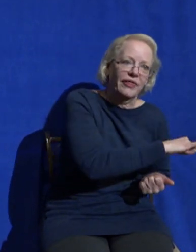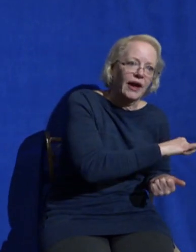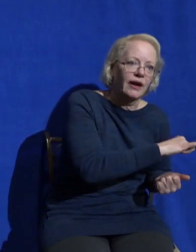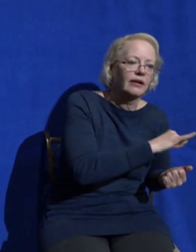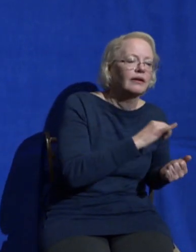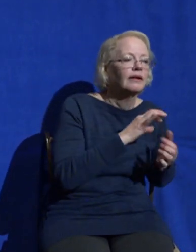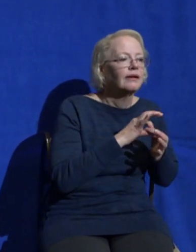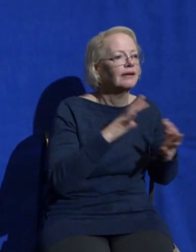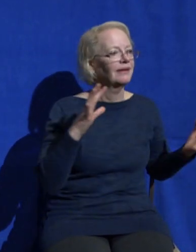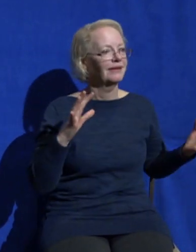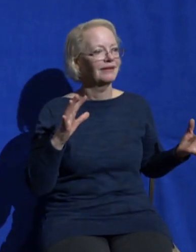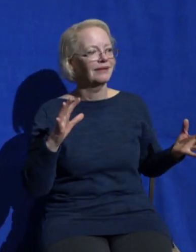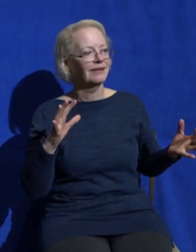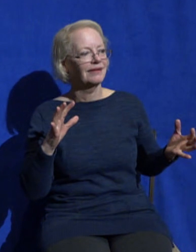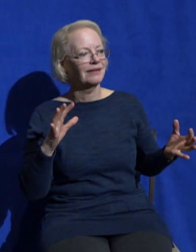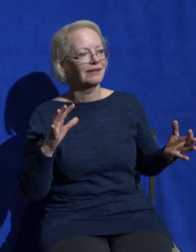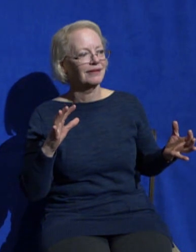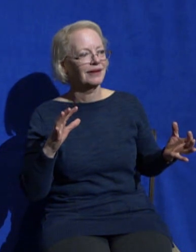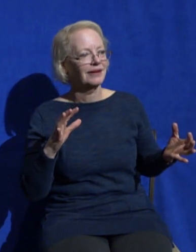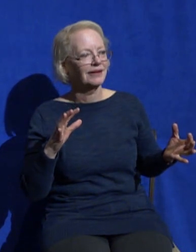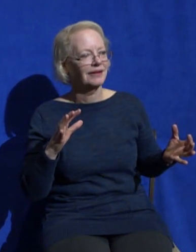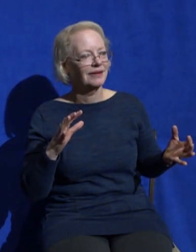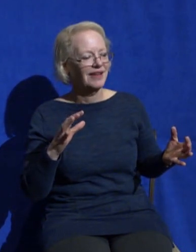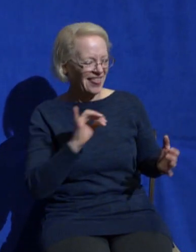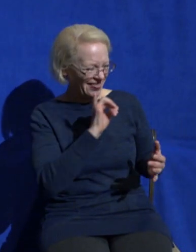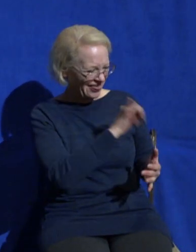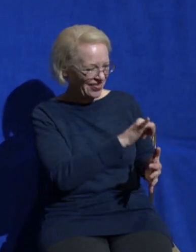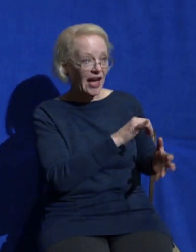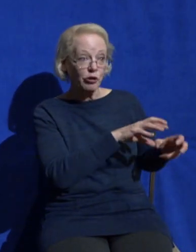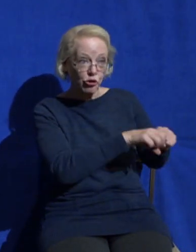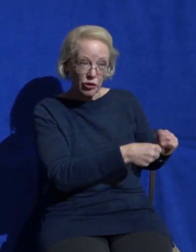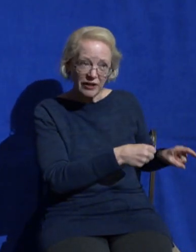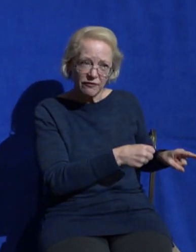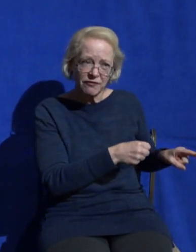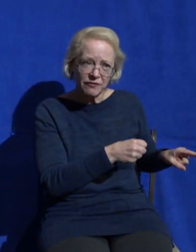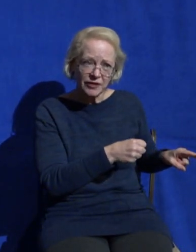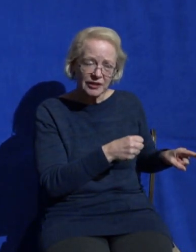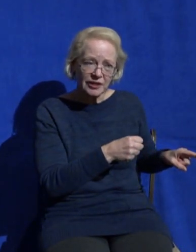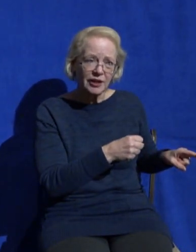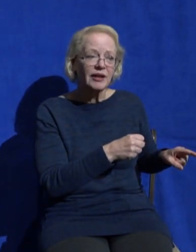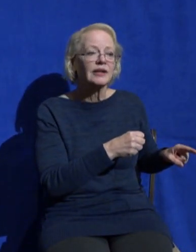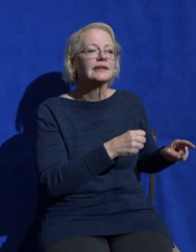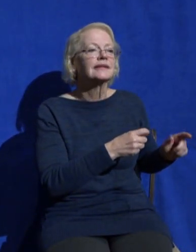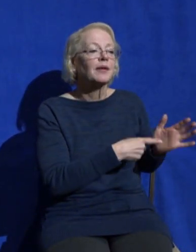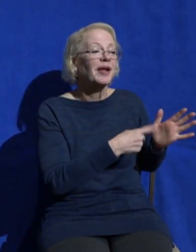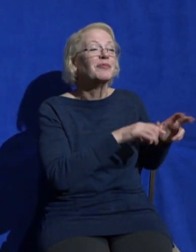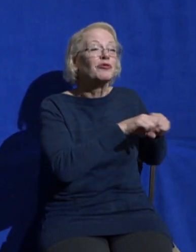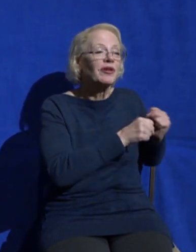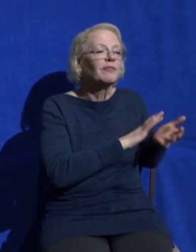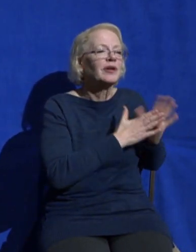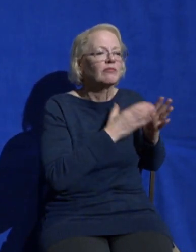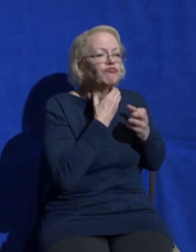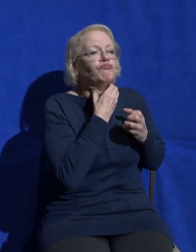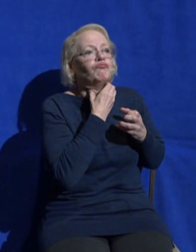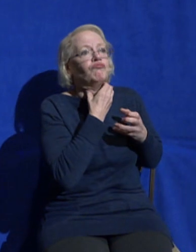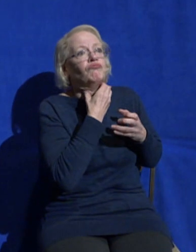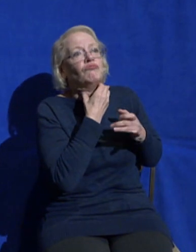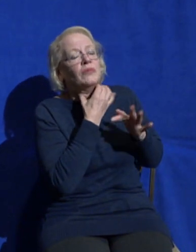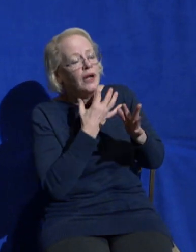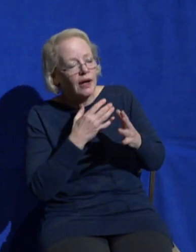the chokehold of grief it's not that the grief is gone it's that it doesn't have a chokehold anymore this is the supernatural ministry